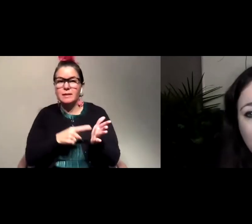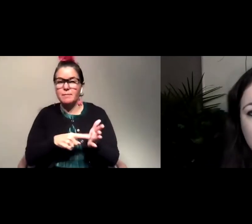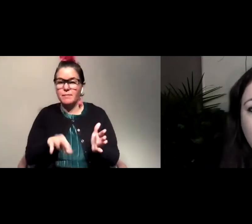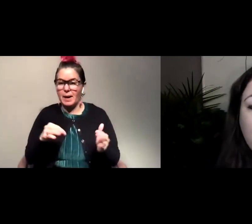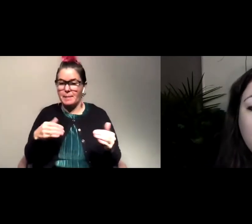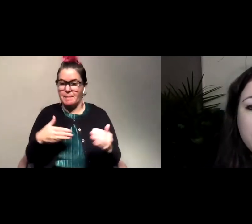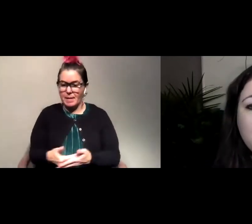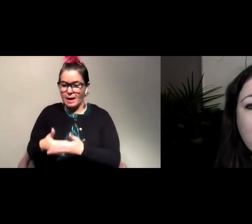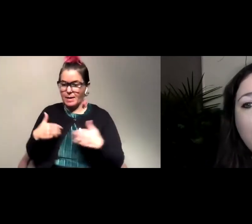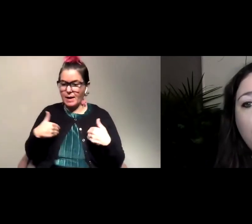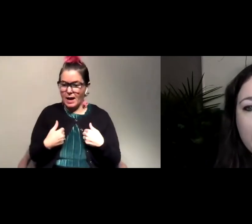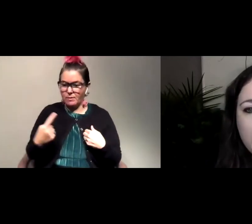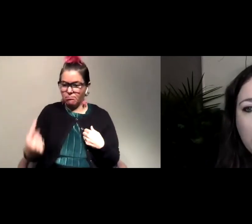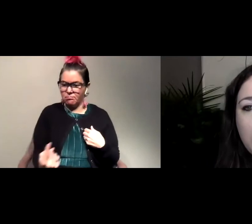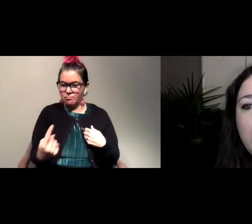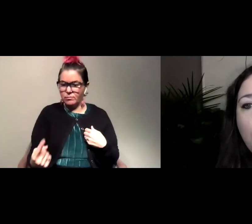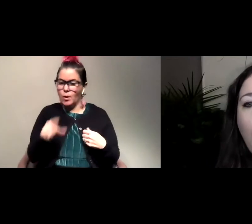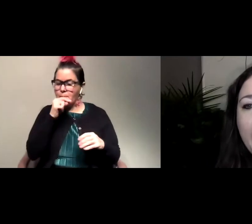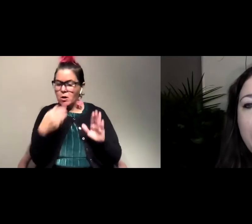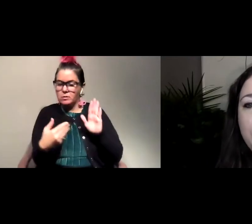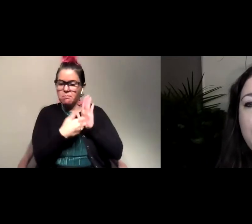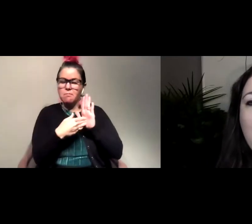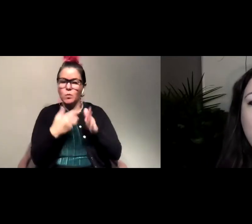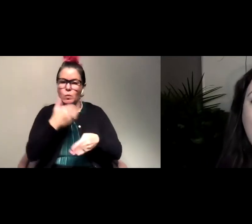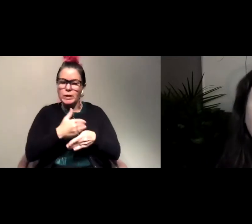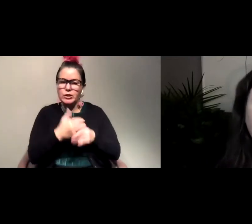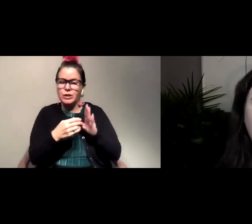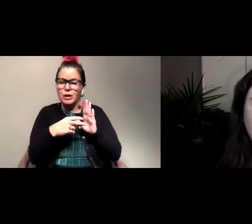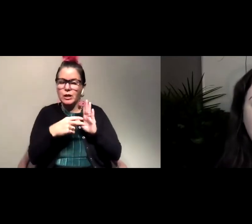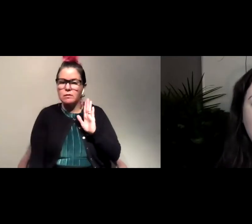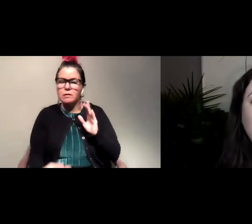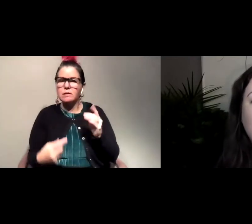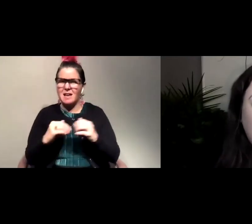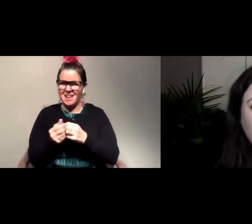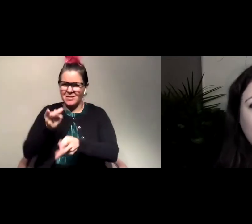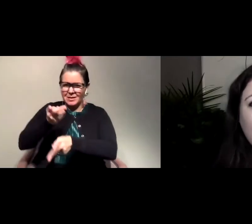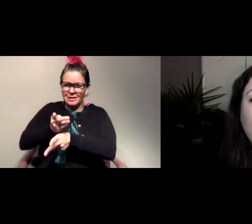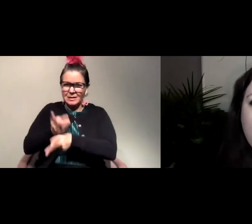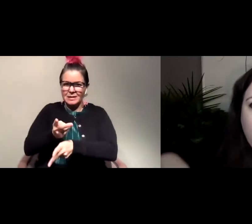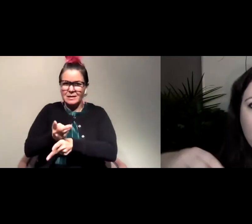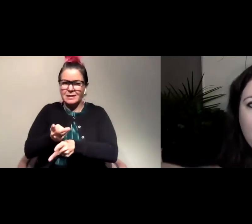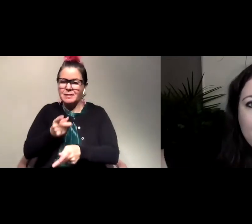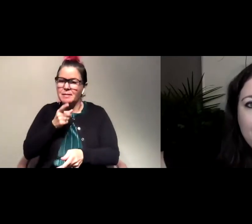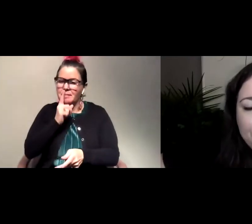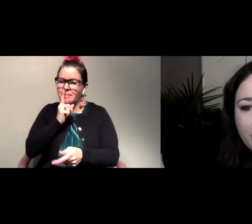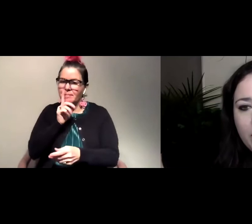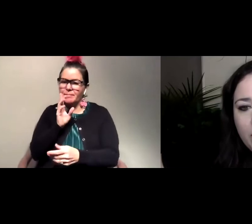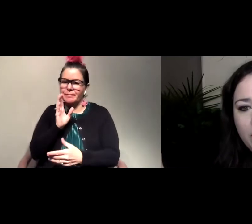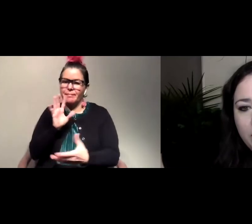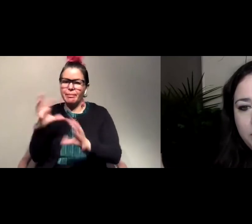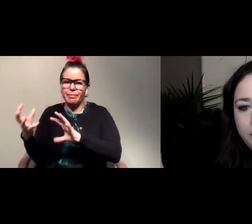themselves or birds who hit our window what can you do to help care for them without directly interfering with them